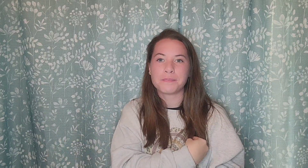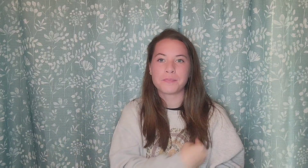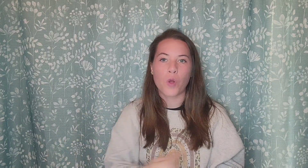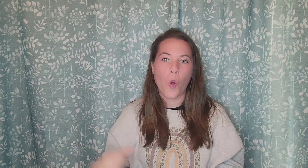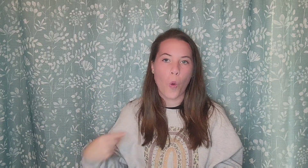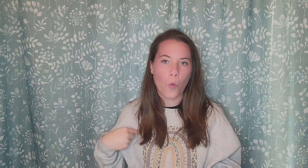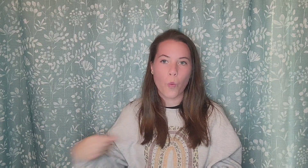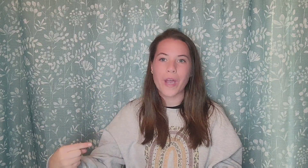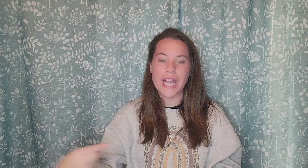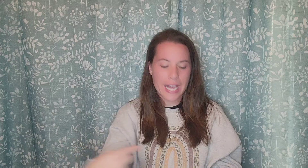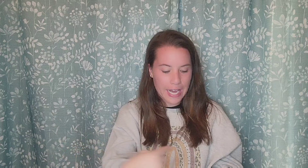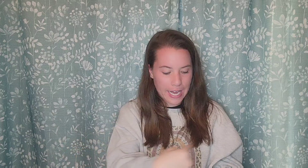We.